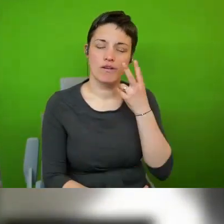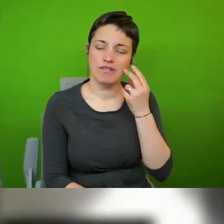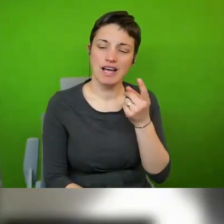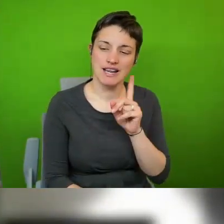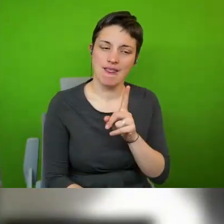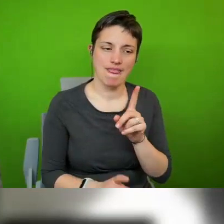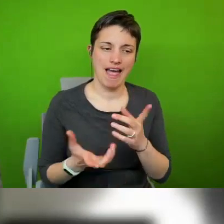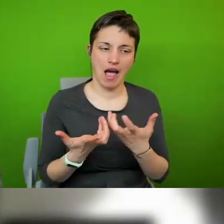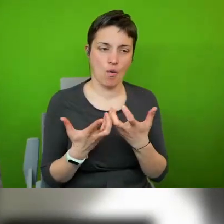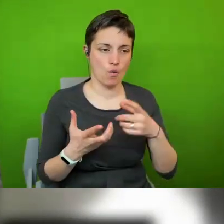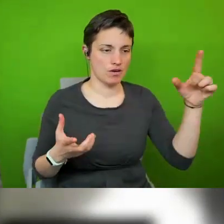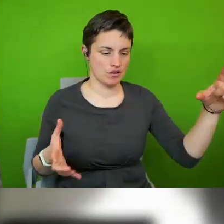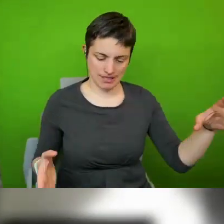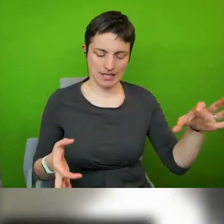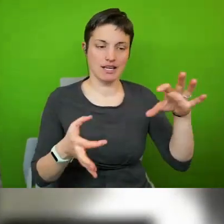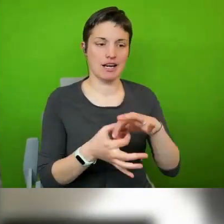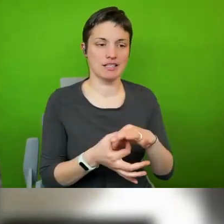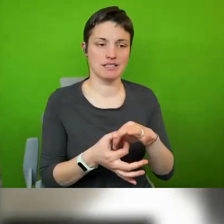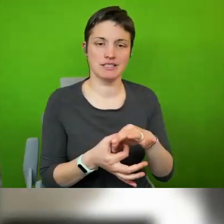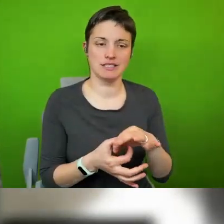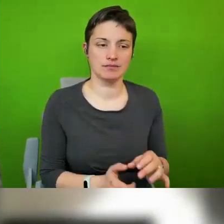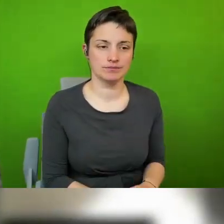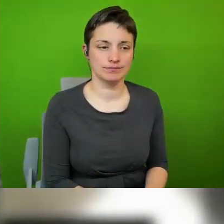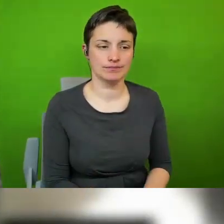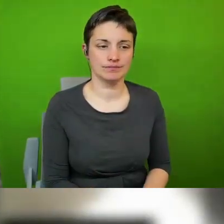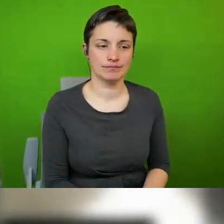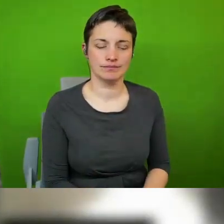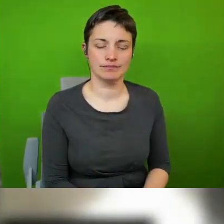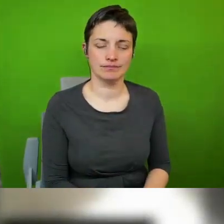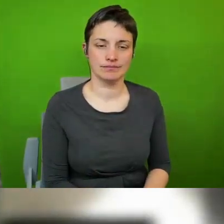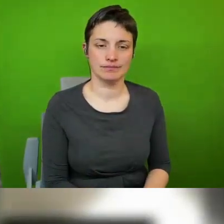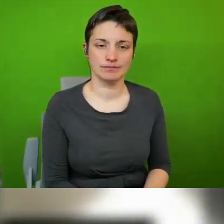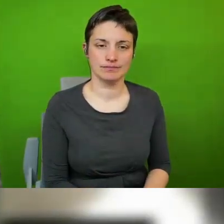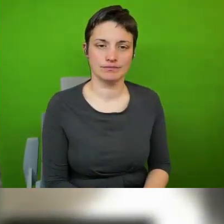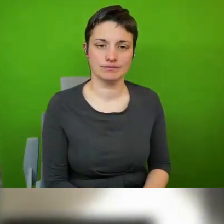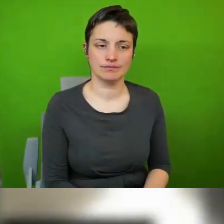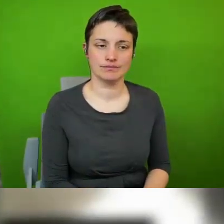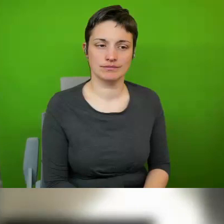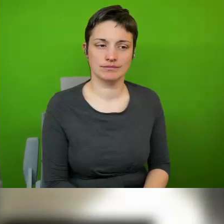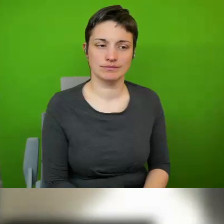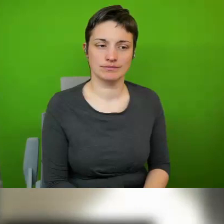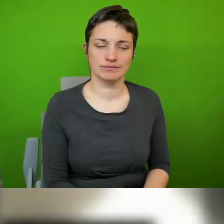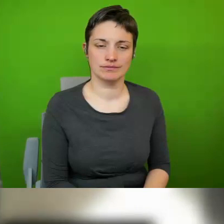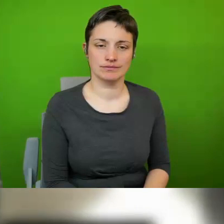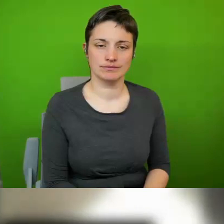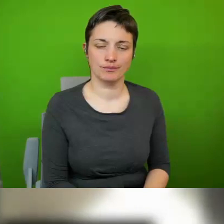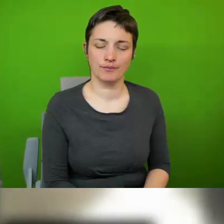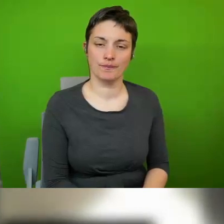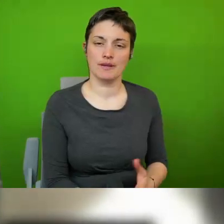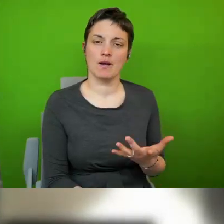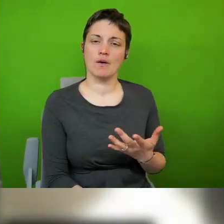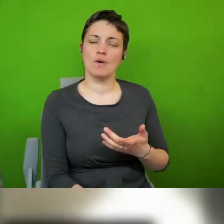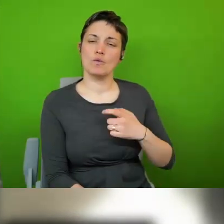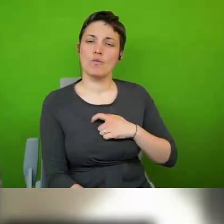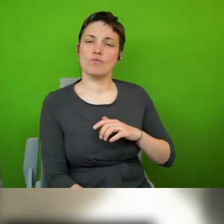connection um human rights rickling down to the individual and the